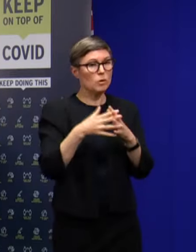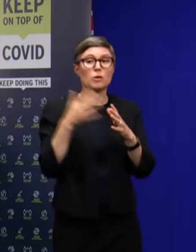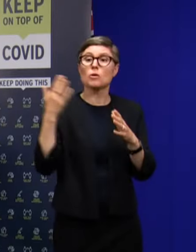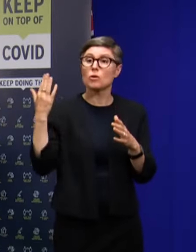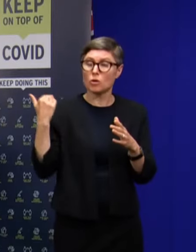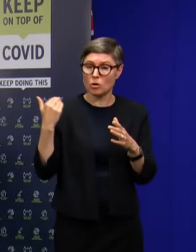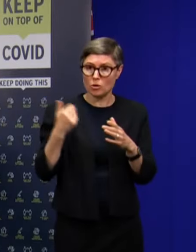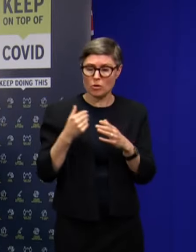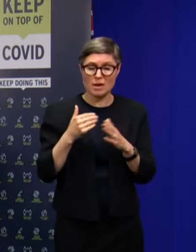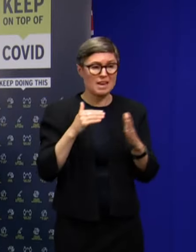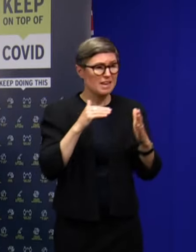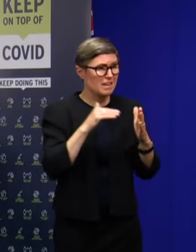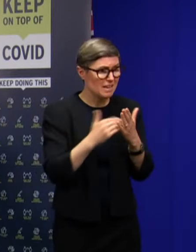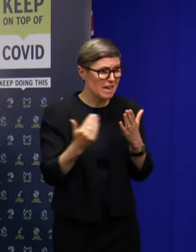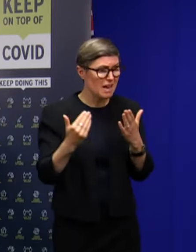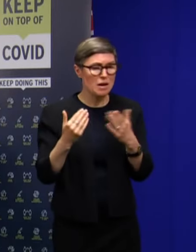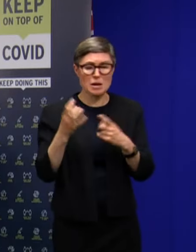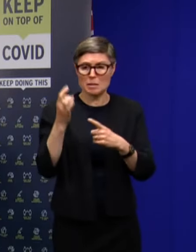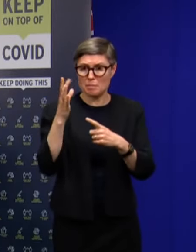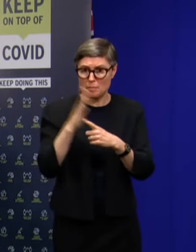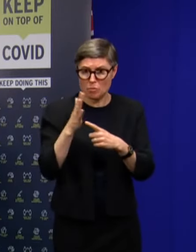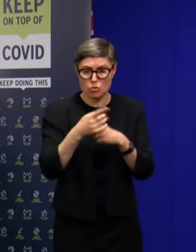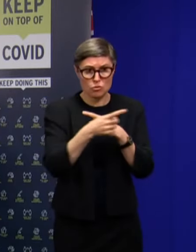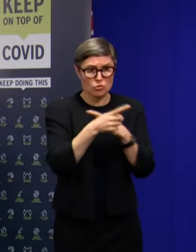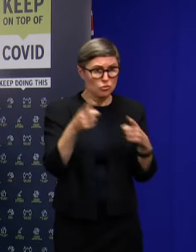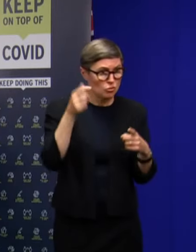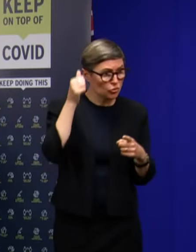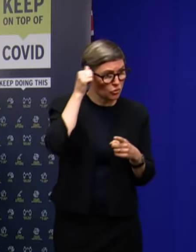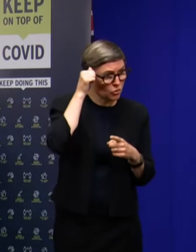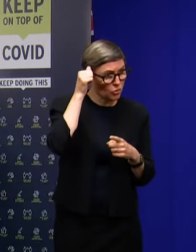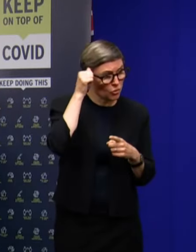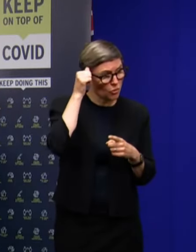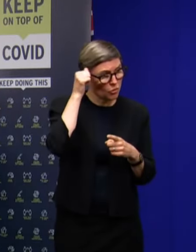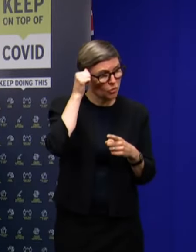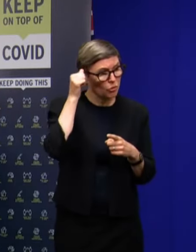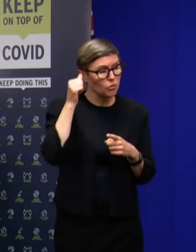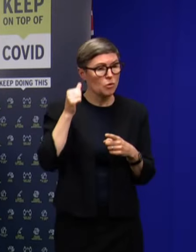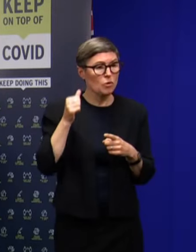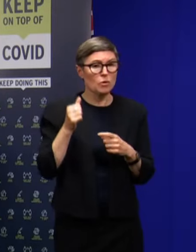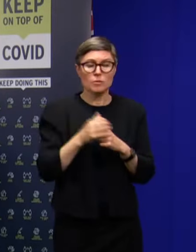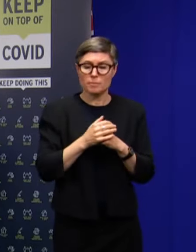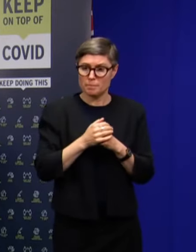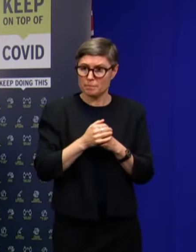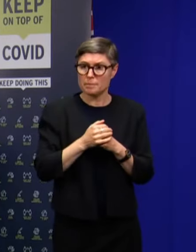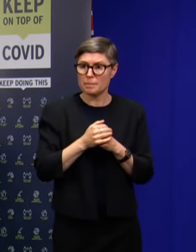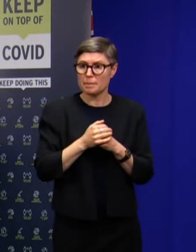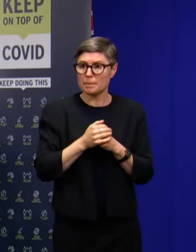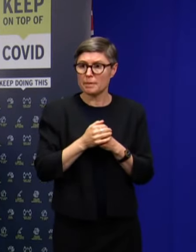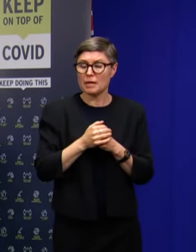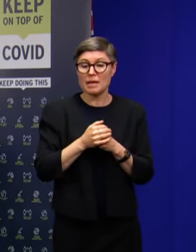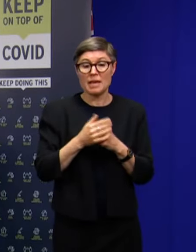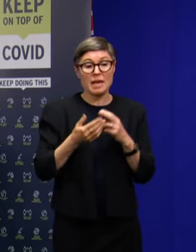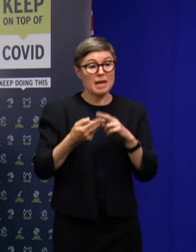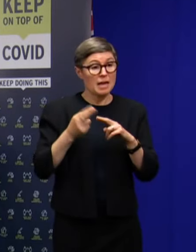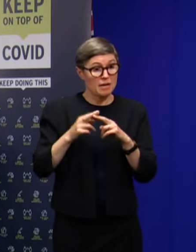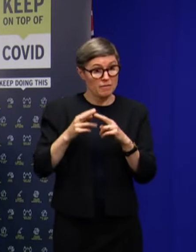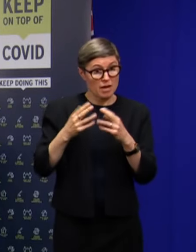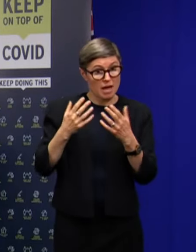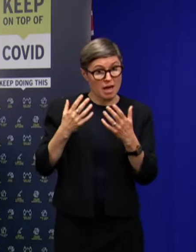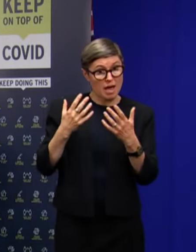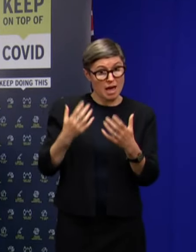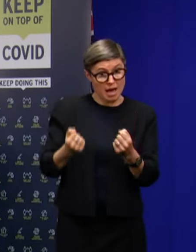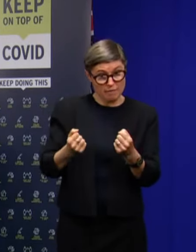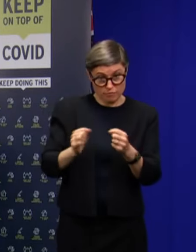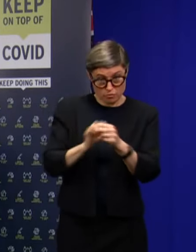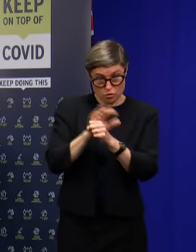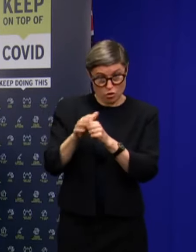a better message to receive than the one that we are delivering today in terms of there being a positive case in Tasmania, that